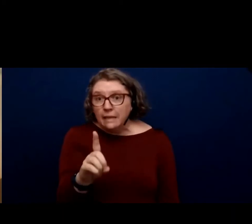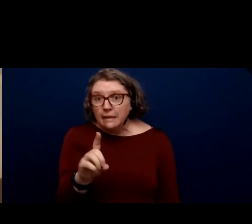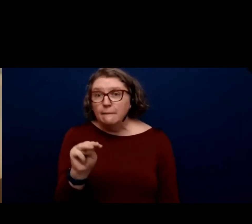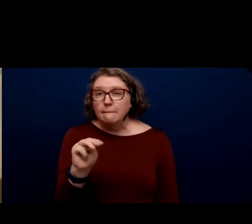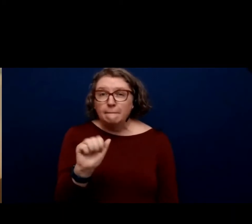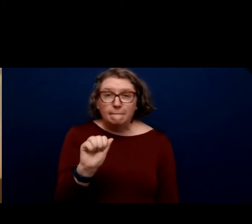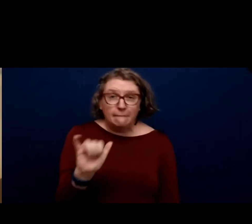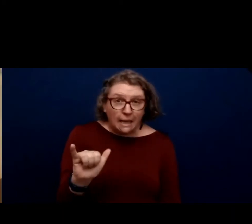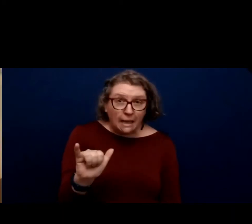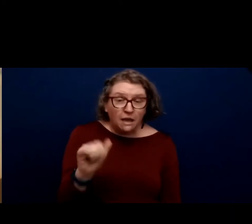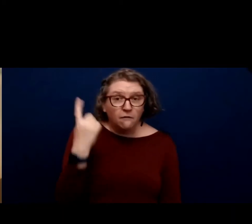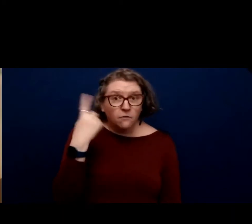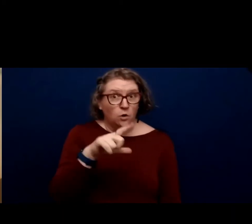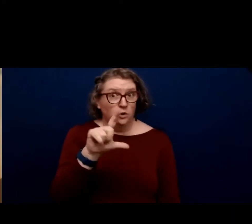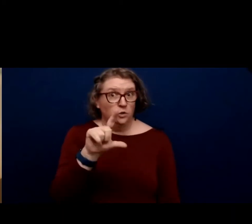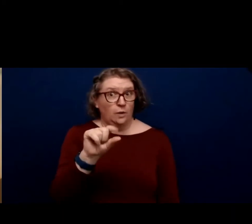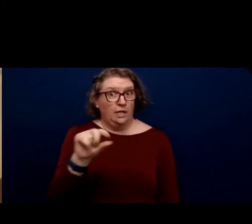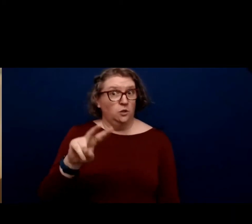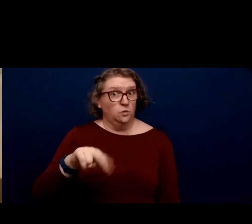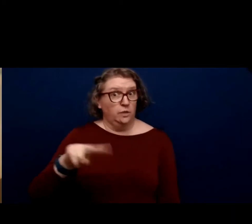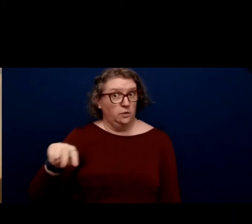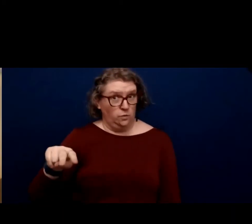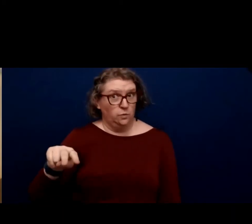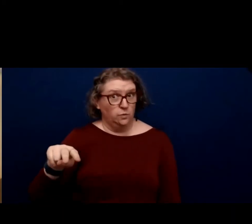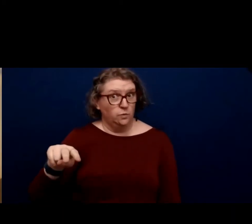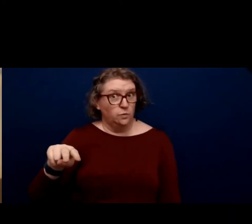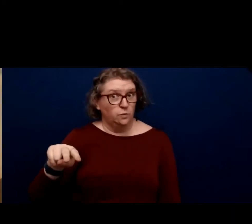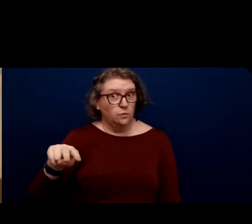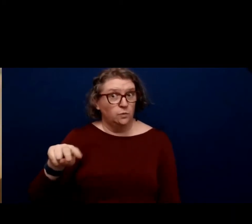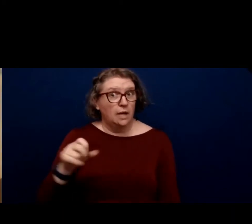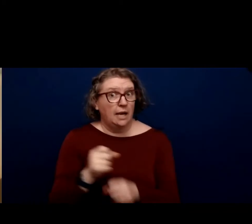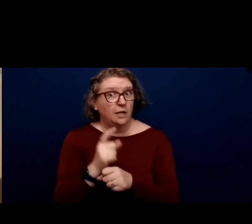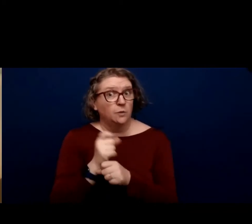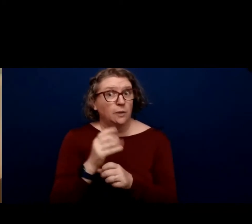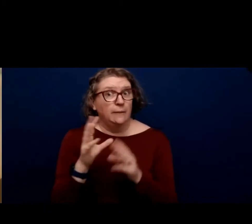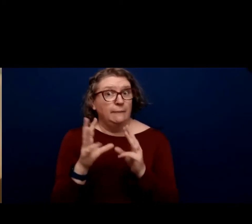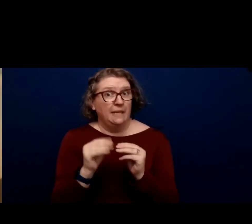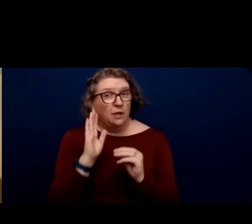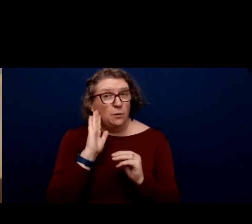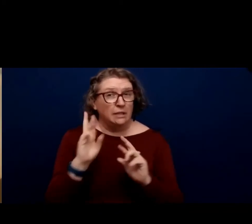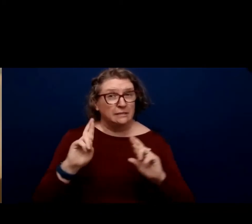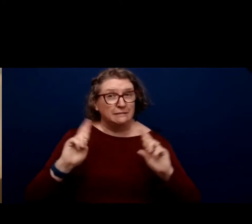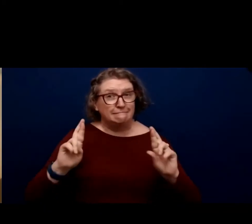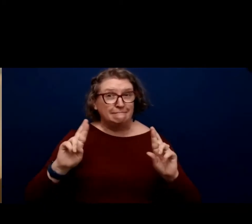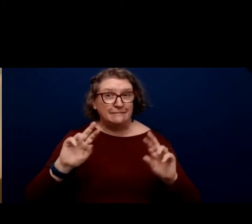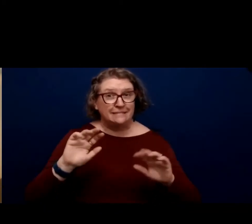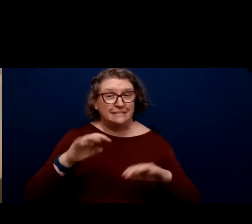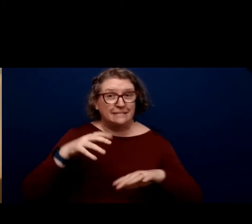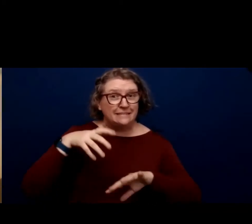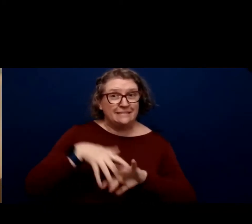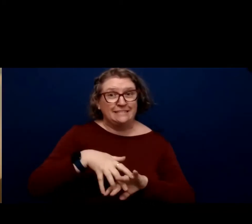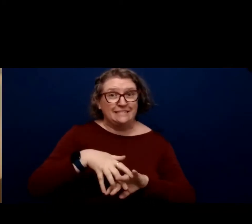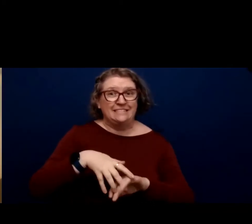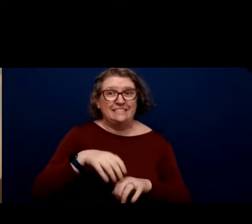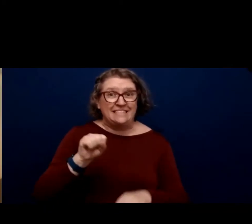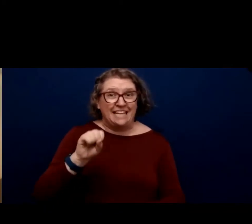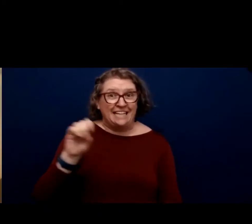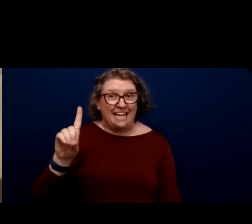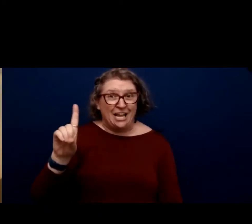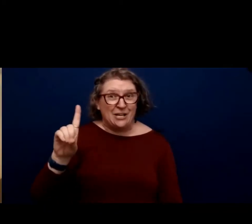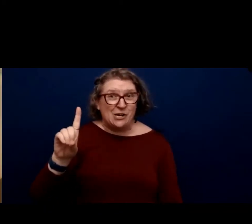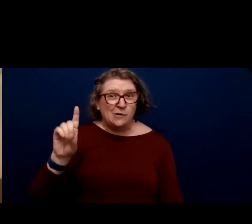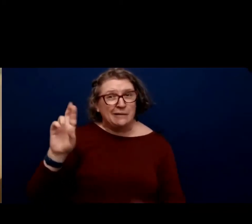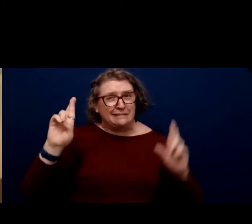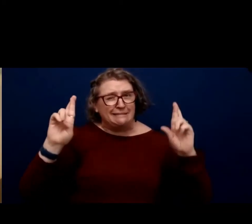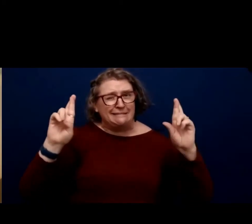-2022 Annual Meeting, which we expect to be place-based in San Diego. When that call goes